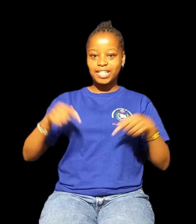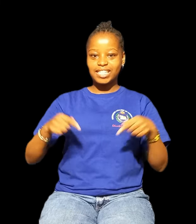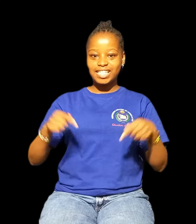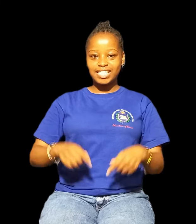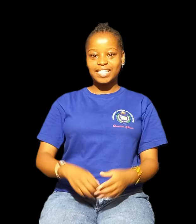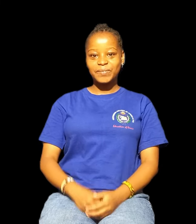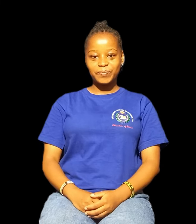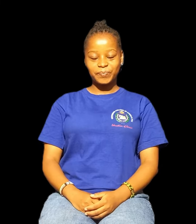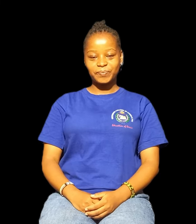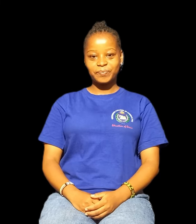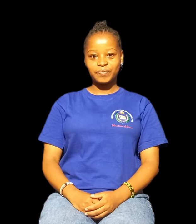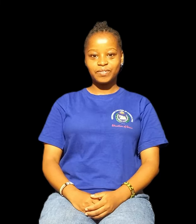Watch